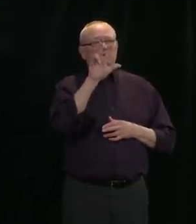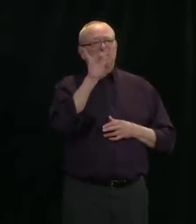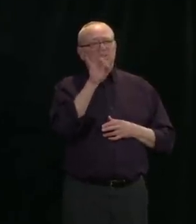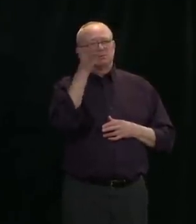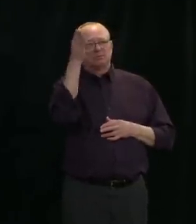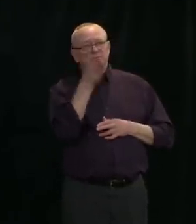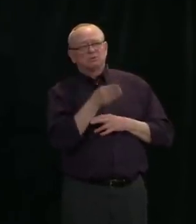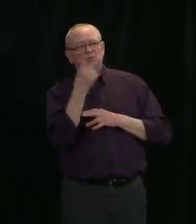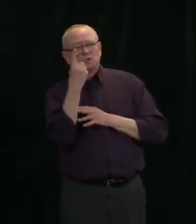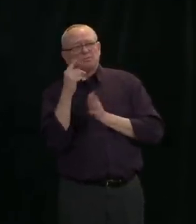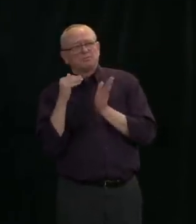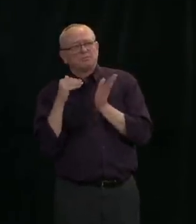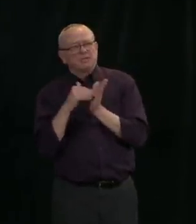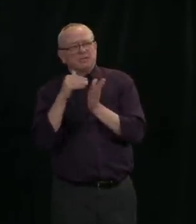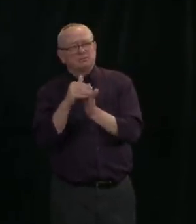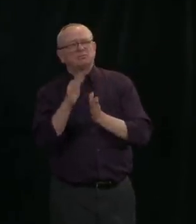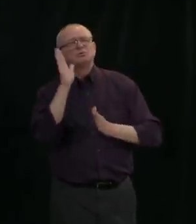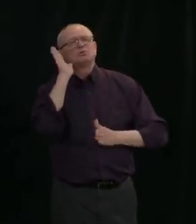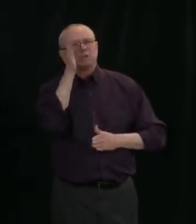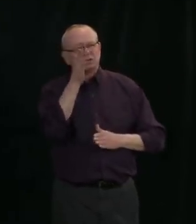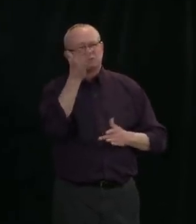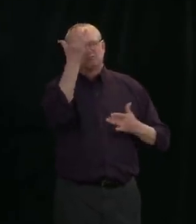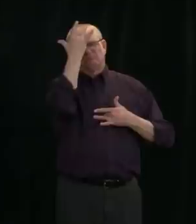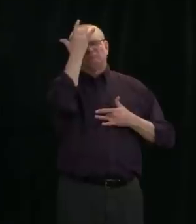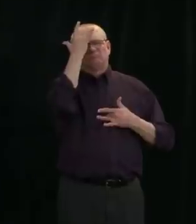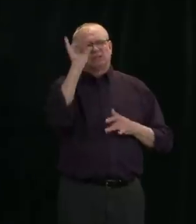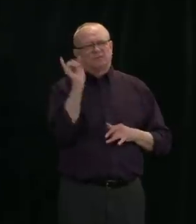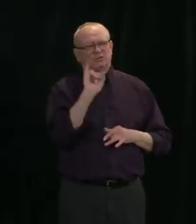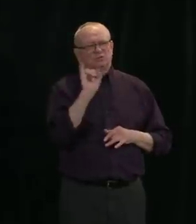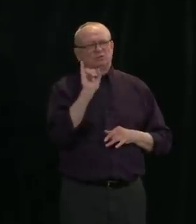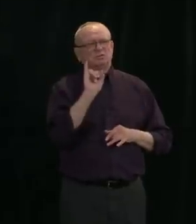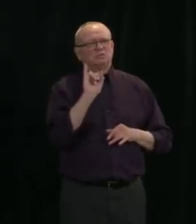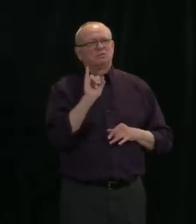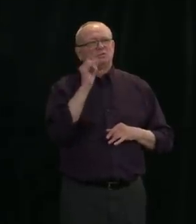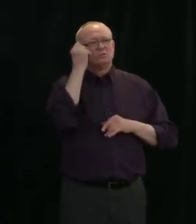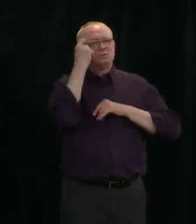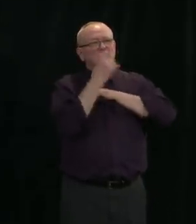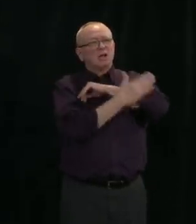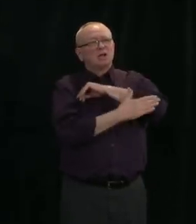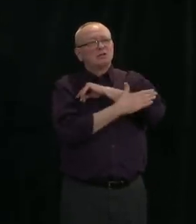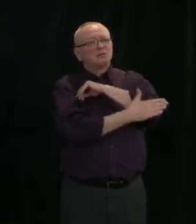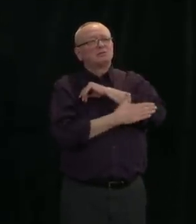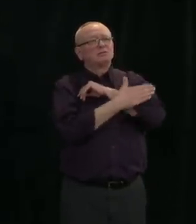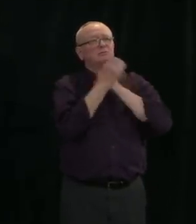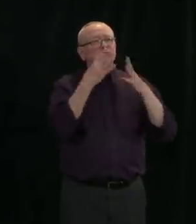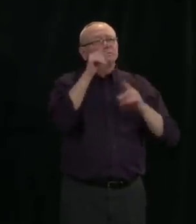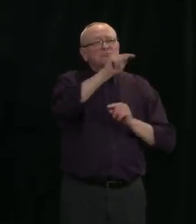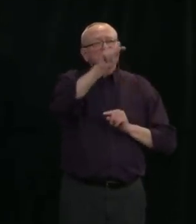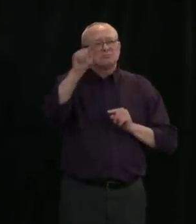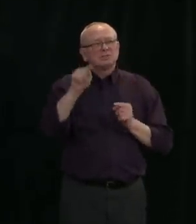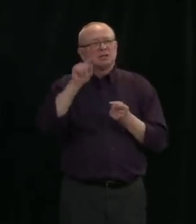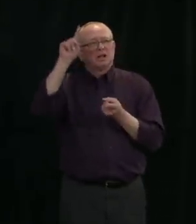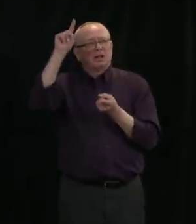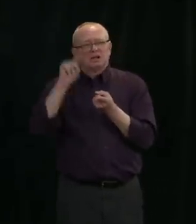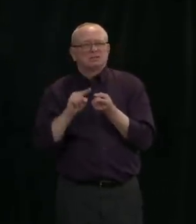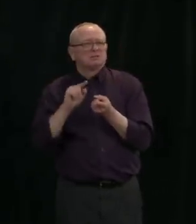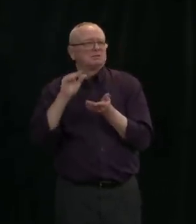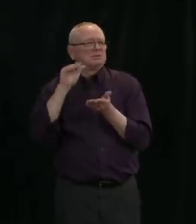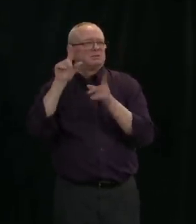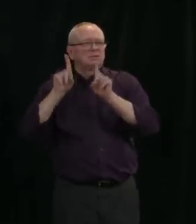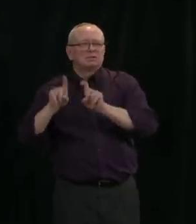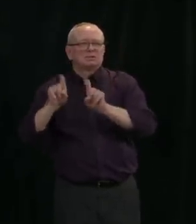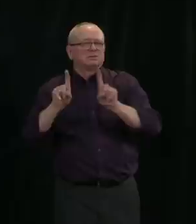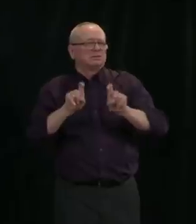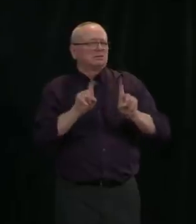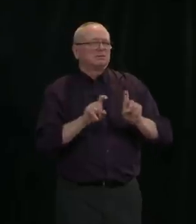countries around the world are not testing at significant levels. It is also much lower than the rate in the most